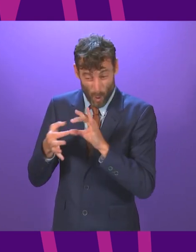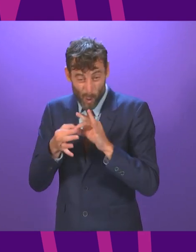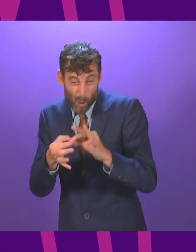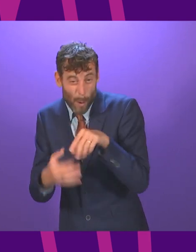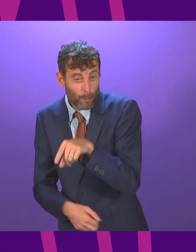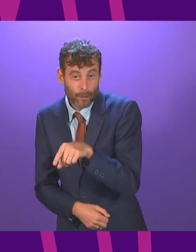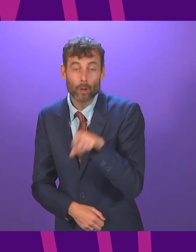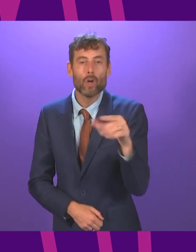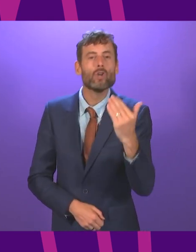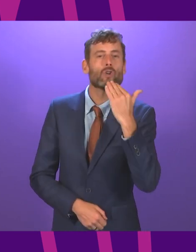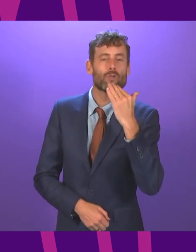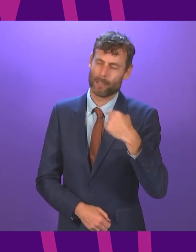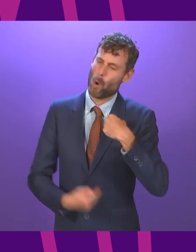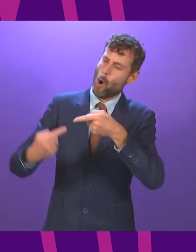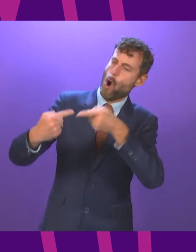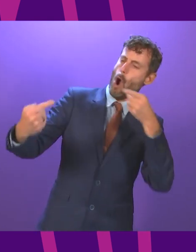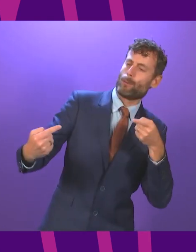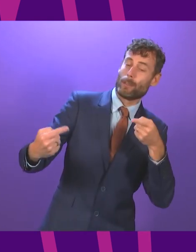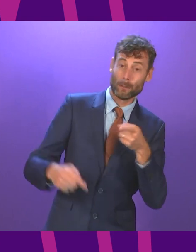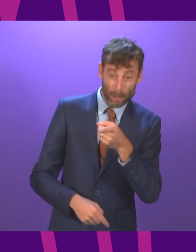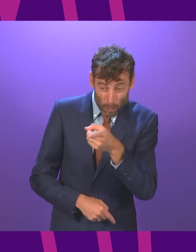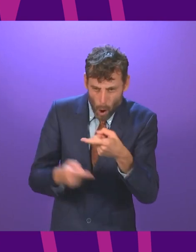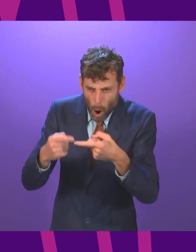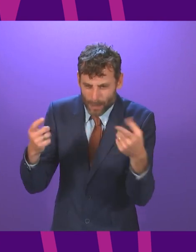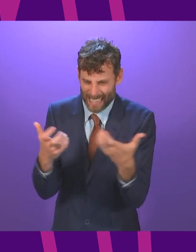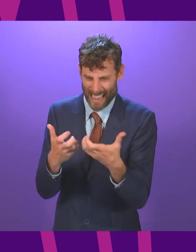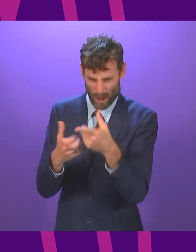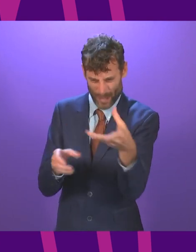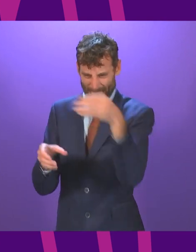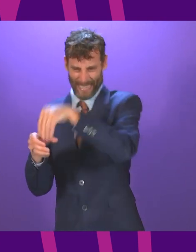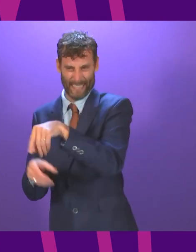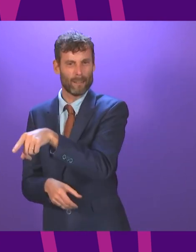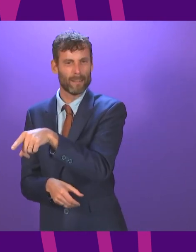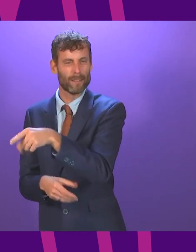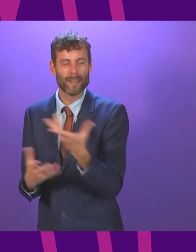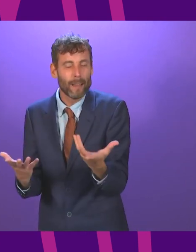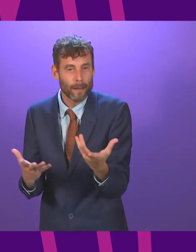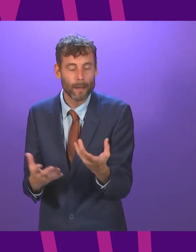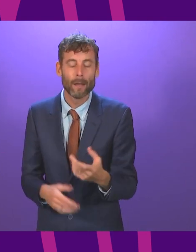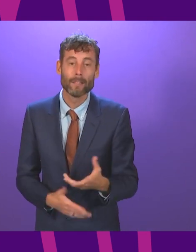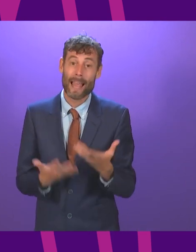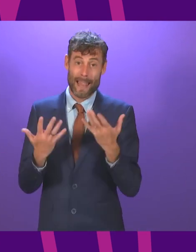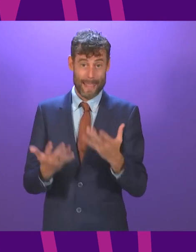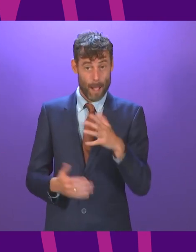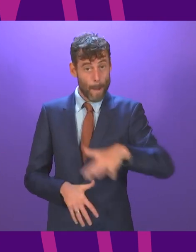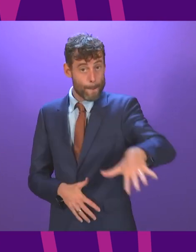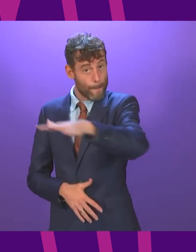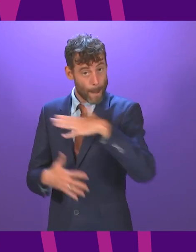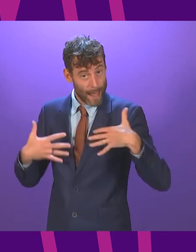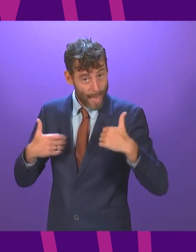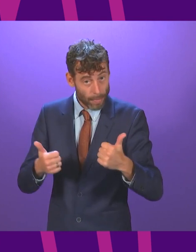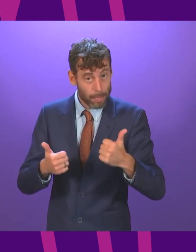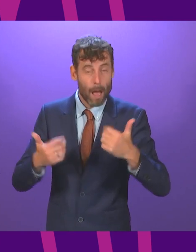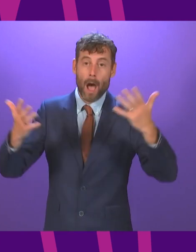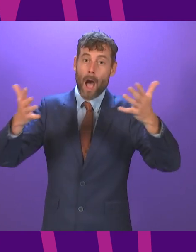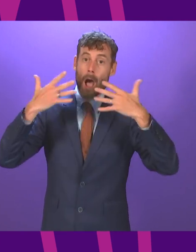pretend to be in opposition at the same time. At this time of acute economic, public health and climate crisis, Scotland needs